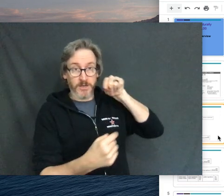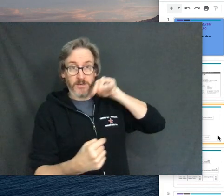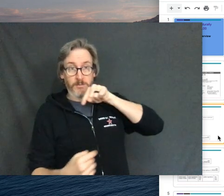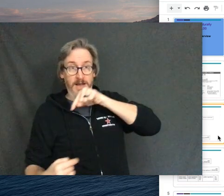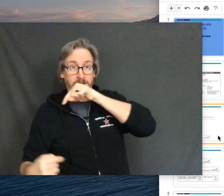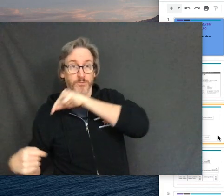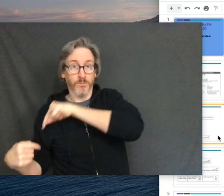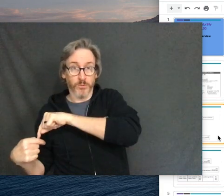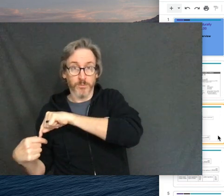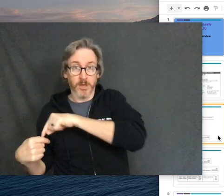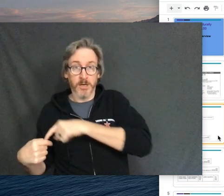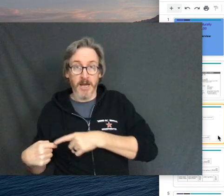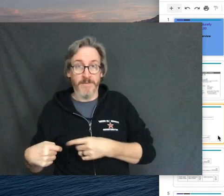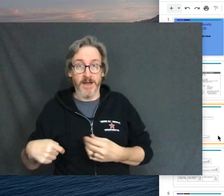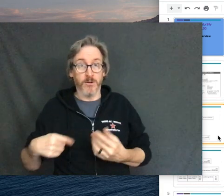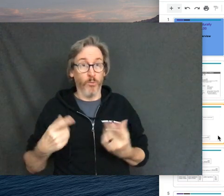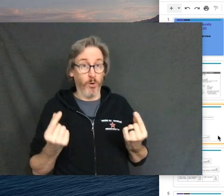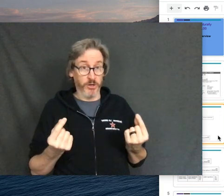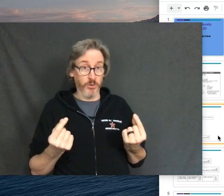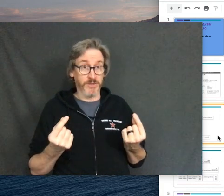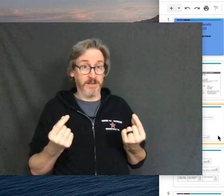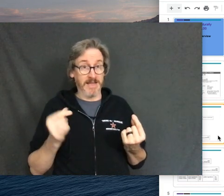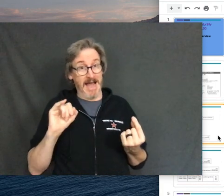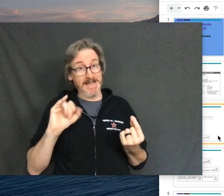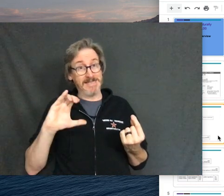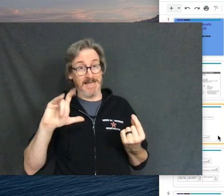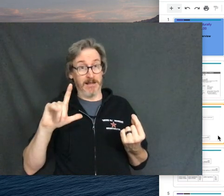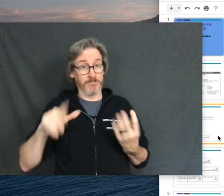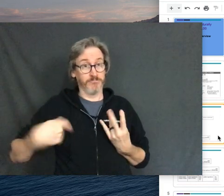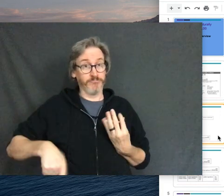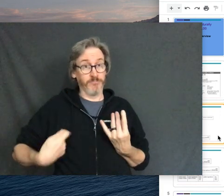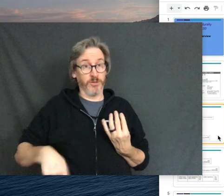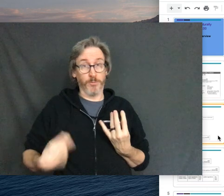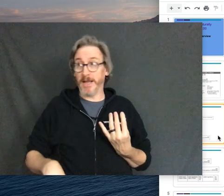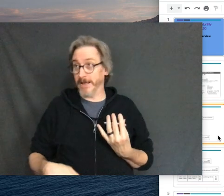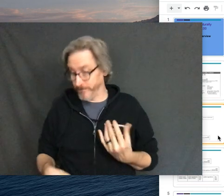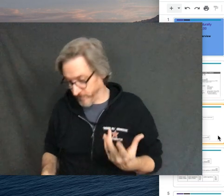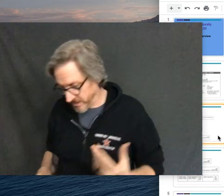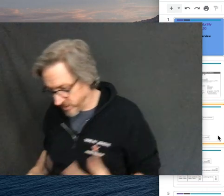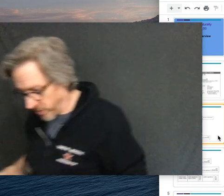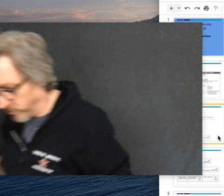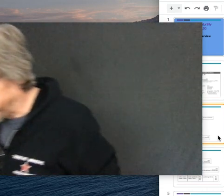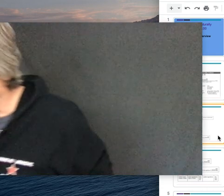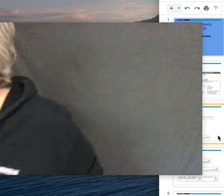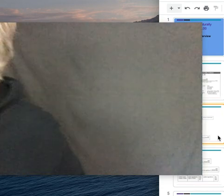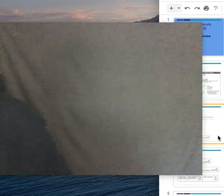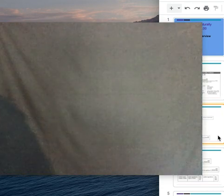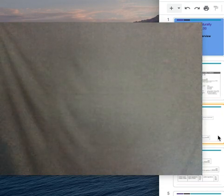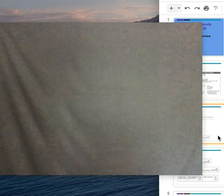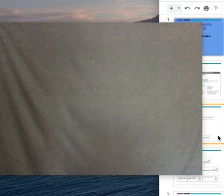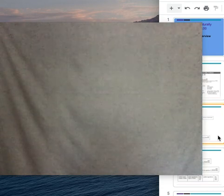shoop, shoop, and a little body. And then what do you do with it? The ICL, you play it. So